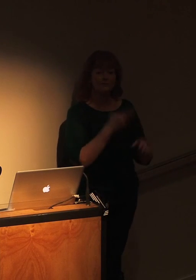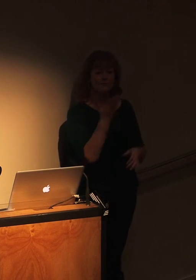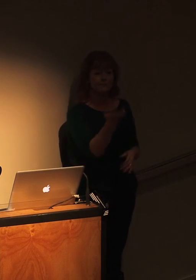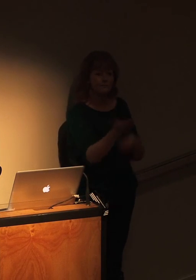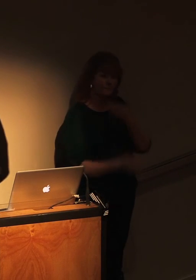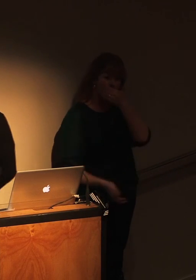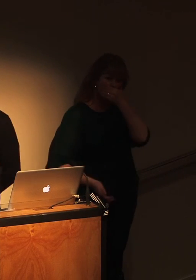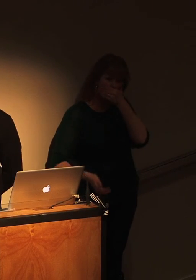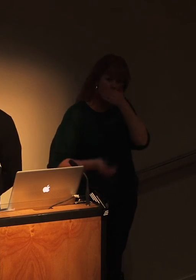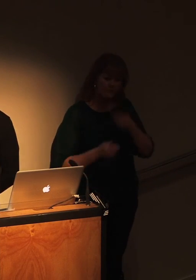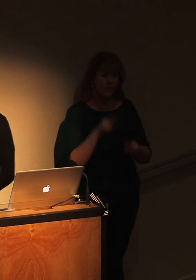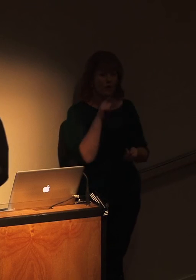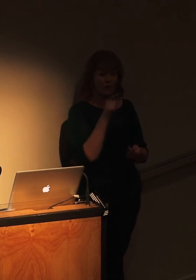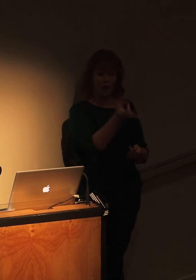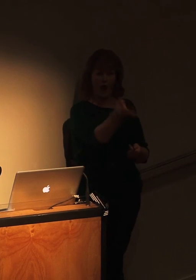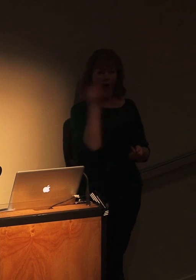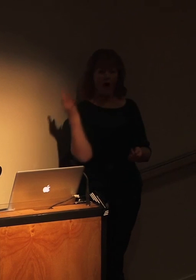Yep. Can you write the own script?